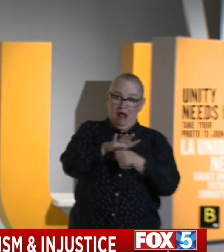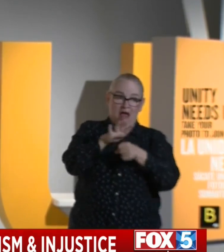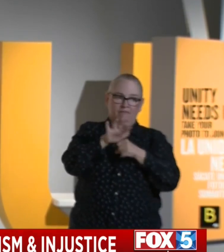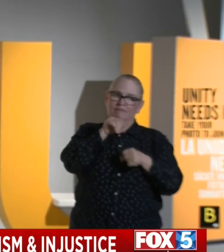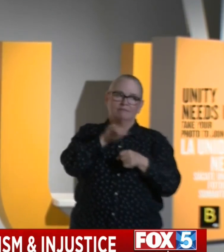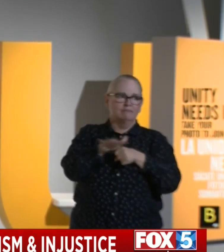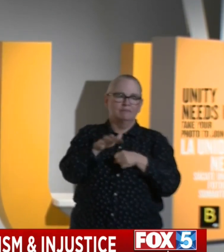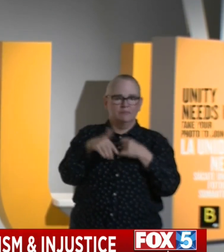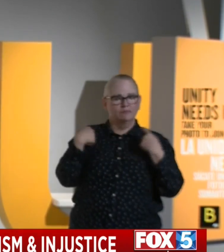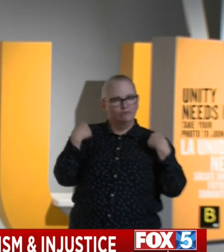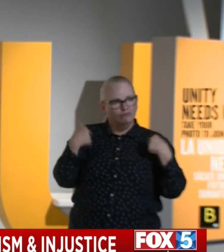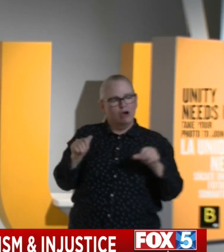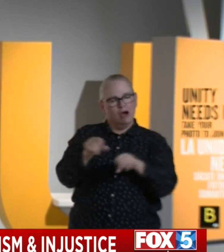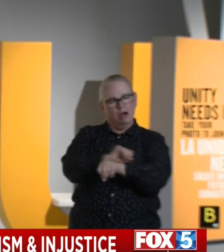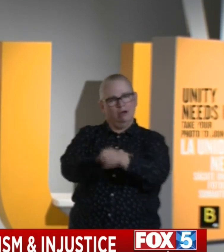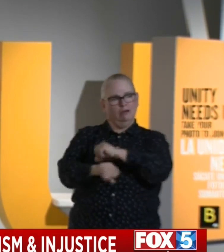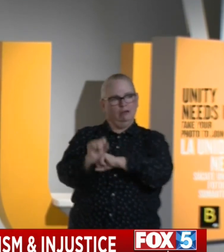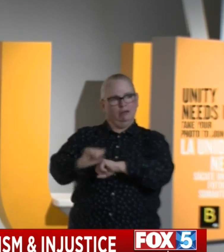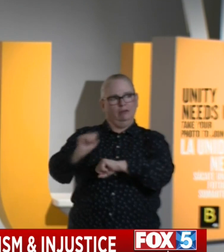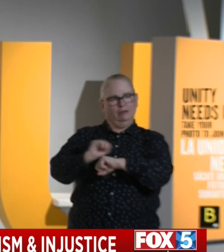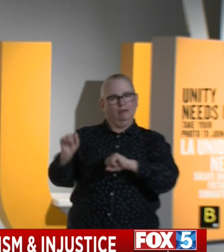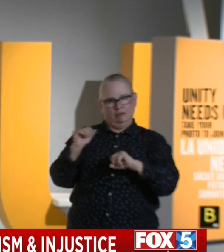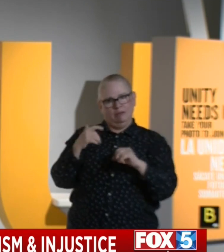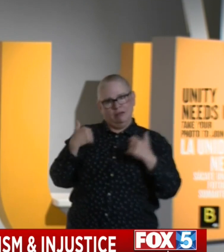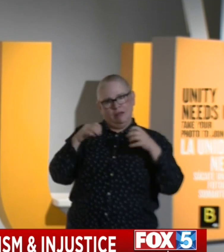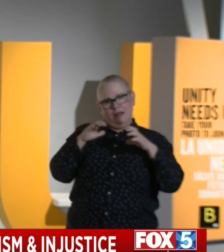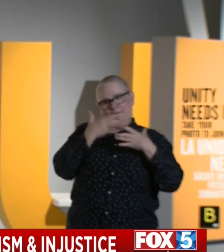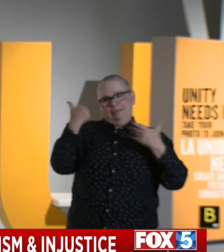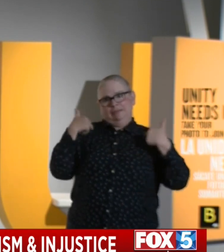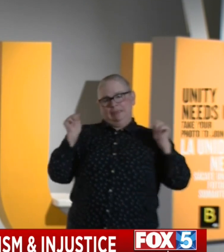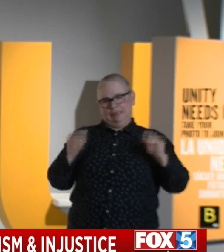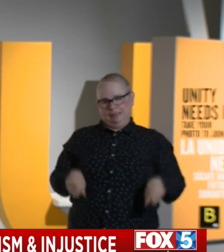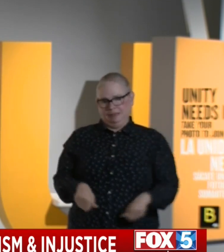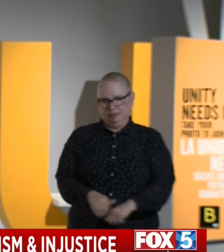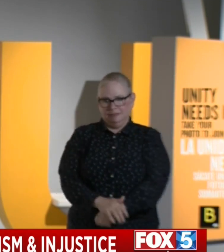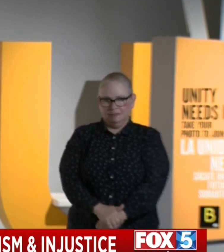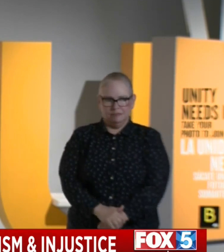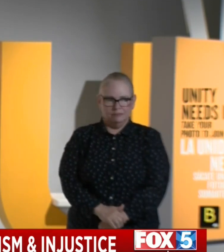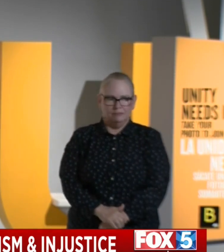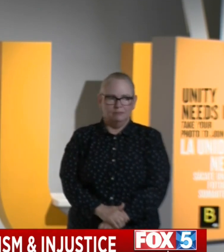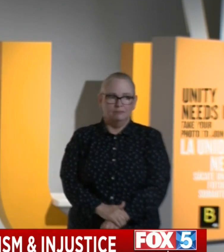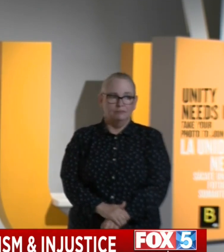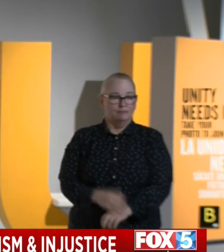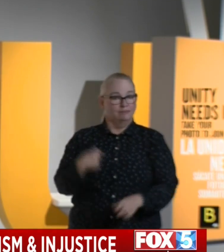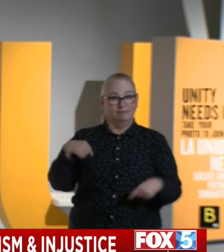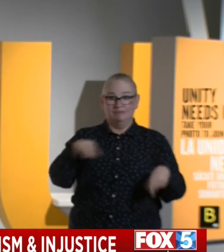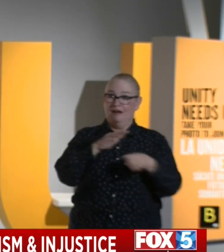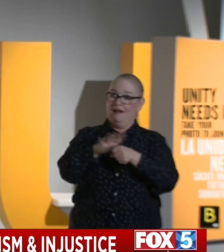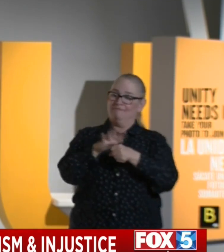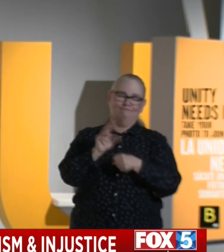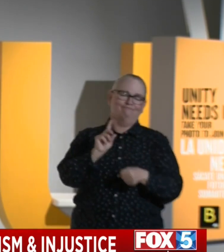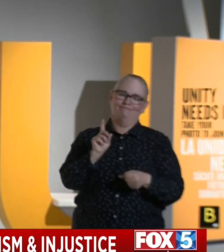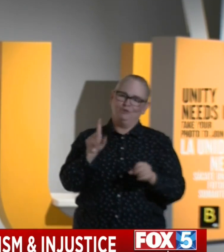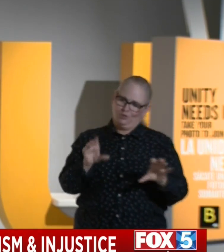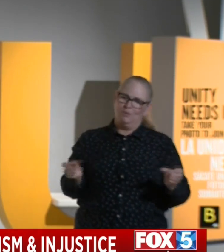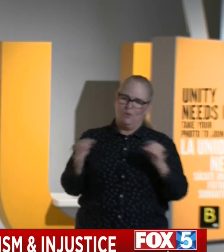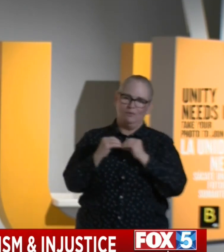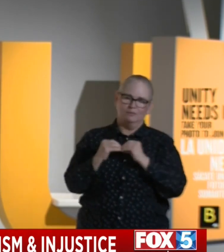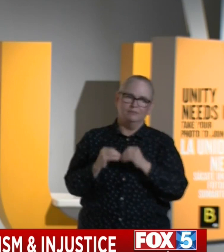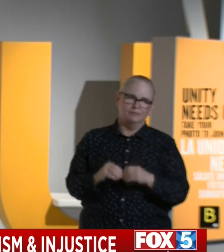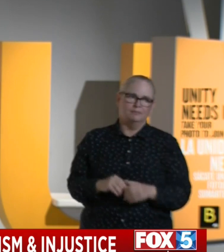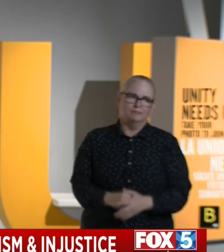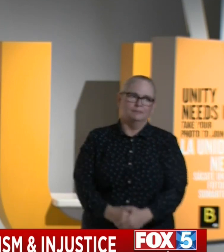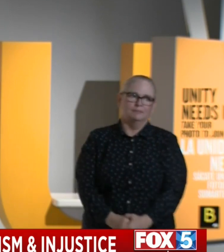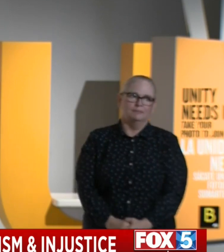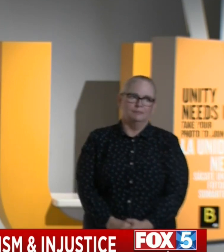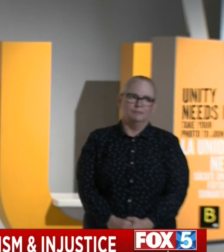and we have a responsibility to do more than we have in the past. And so I want to